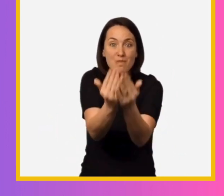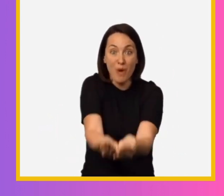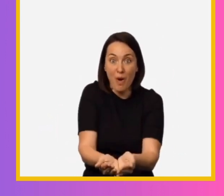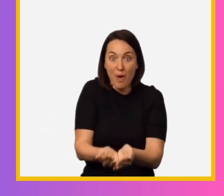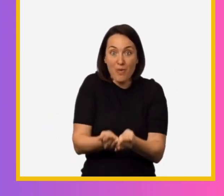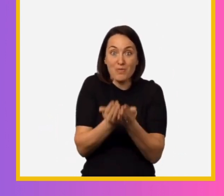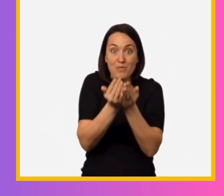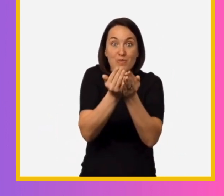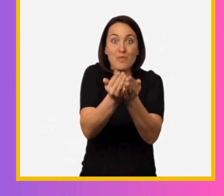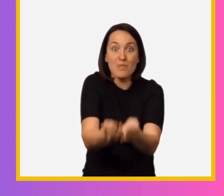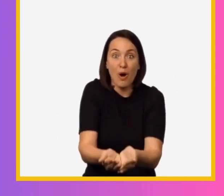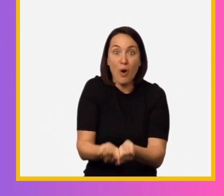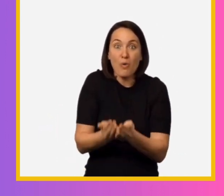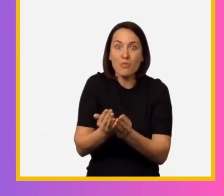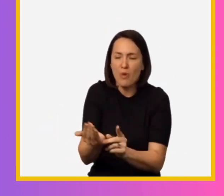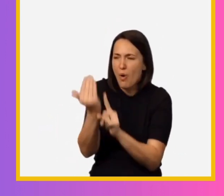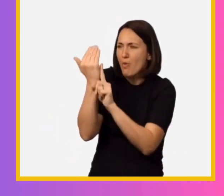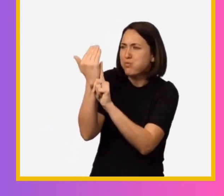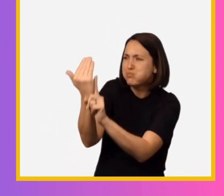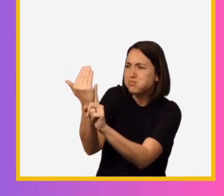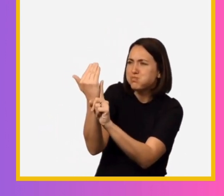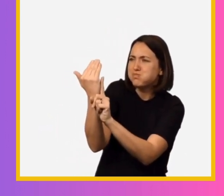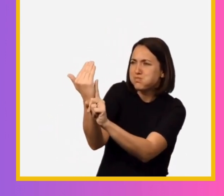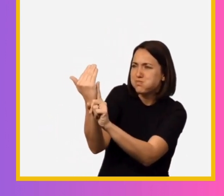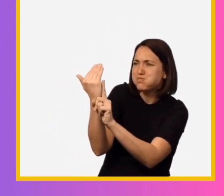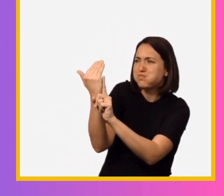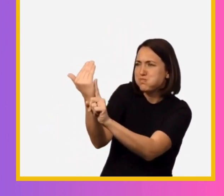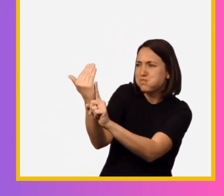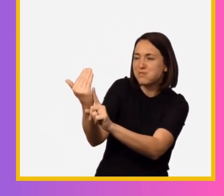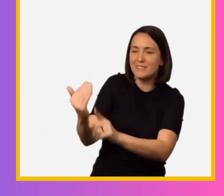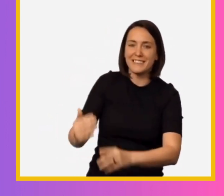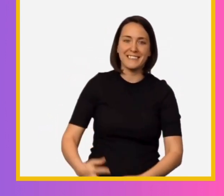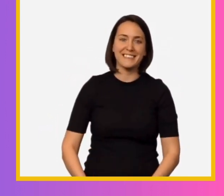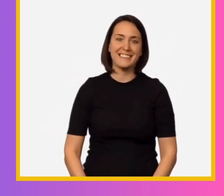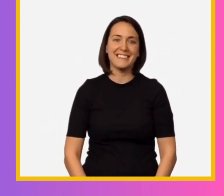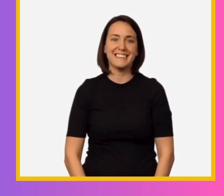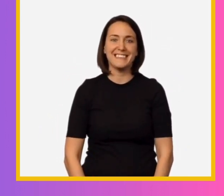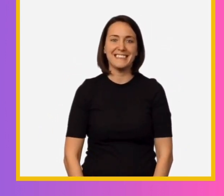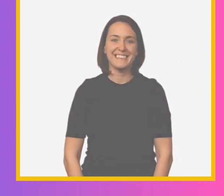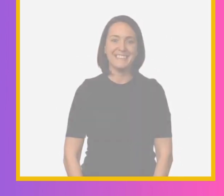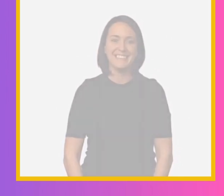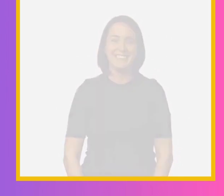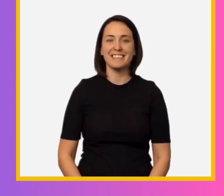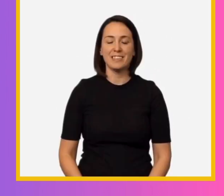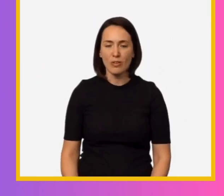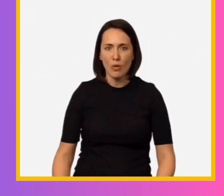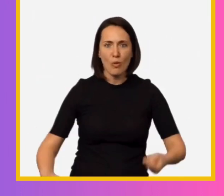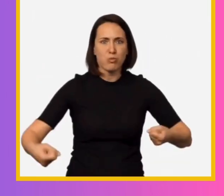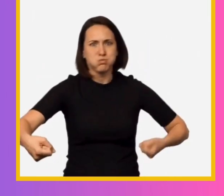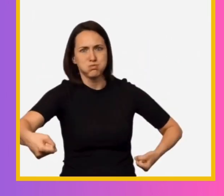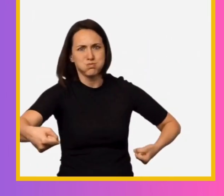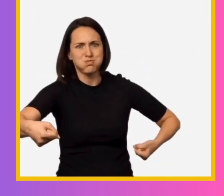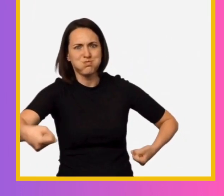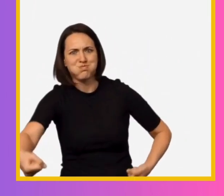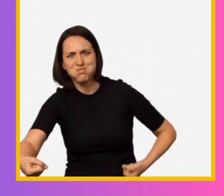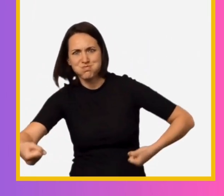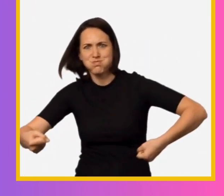boat boat sail sail sail tractor